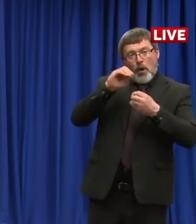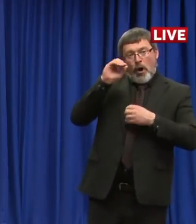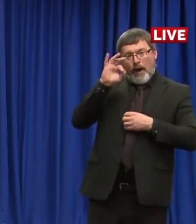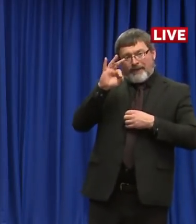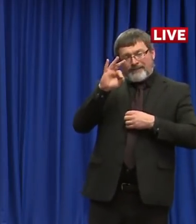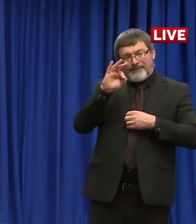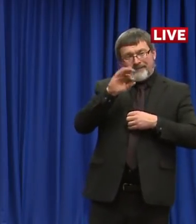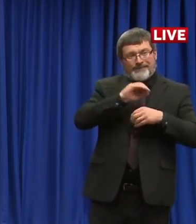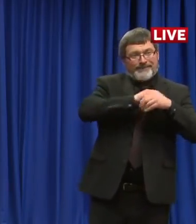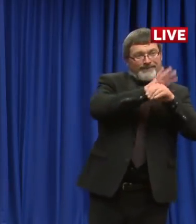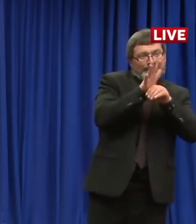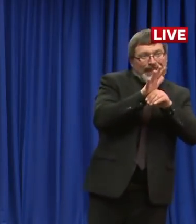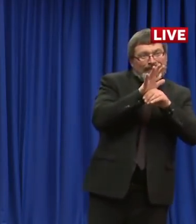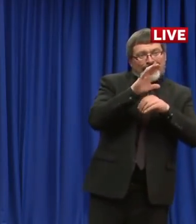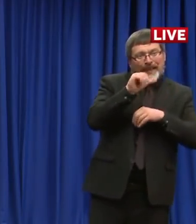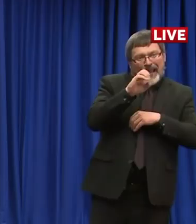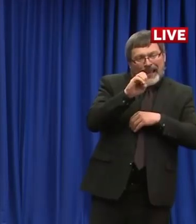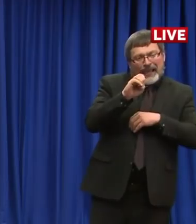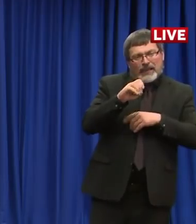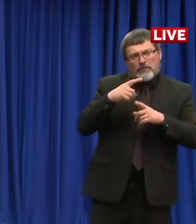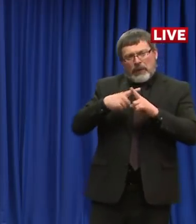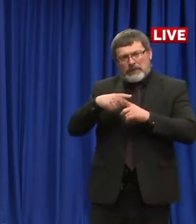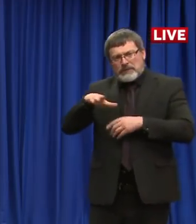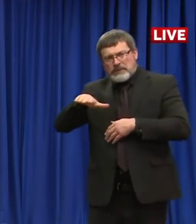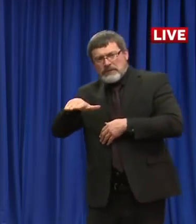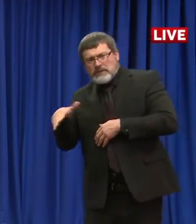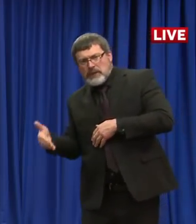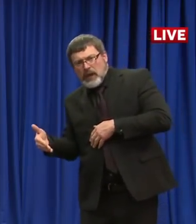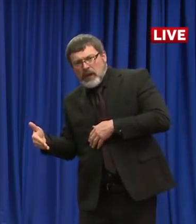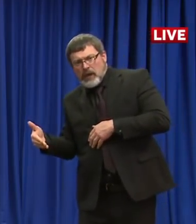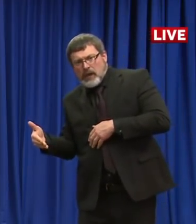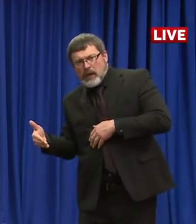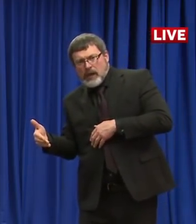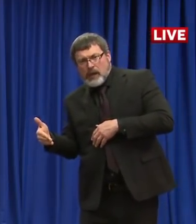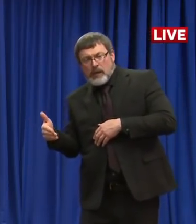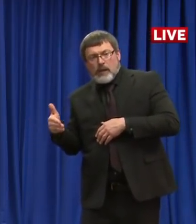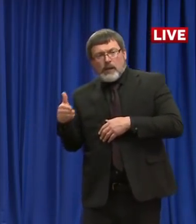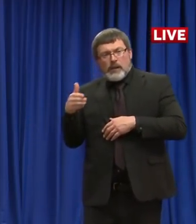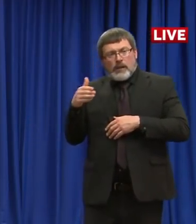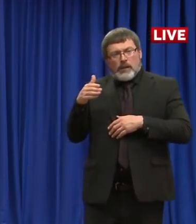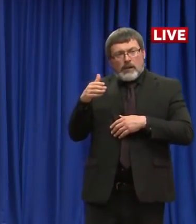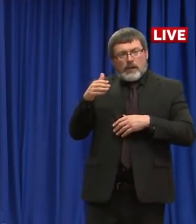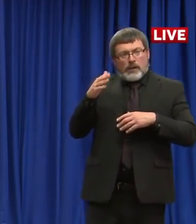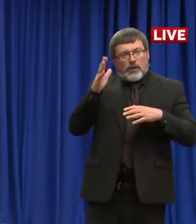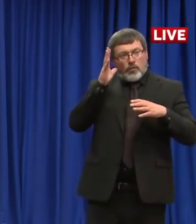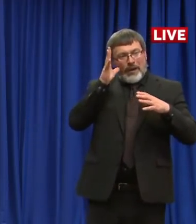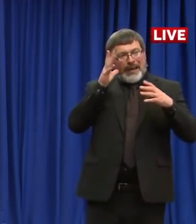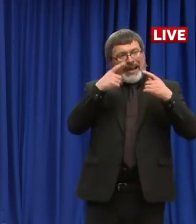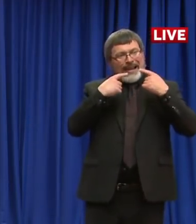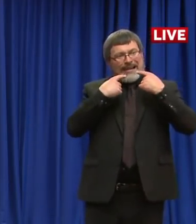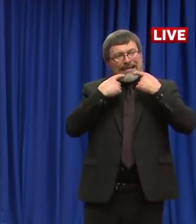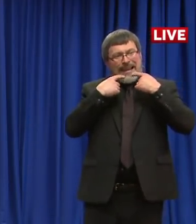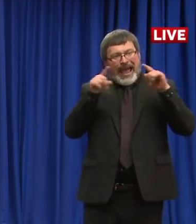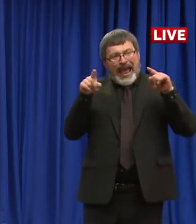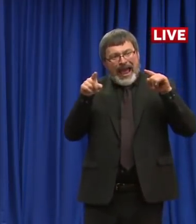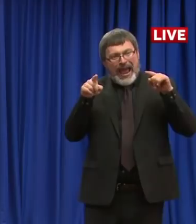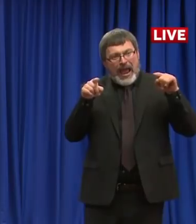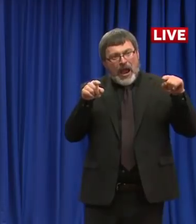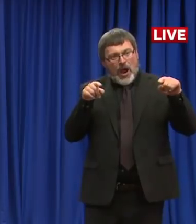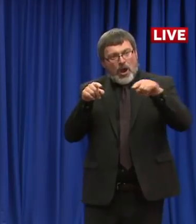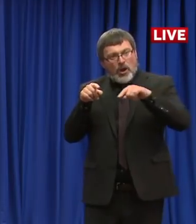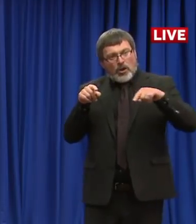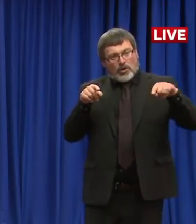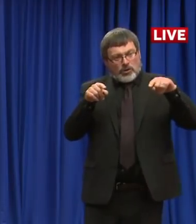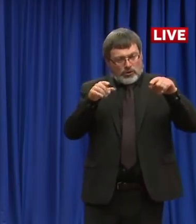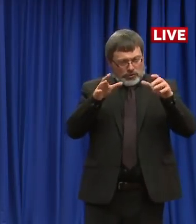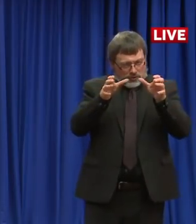or staff at these group homes, the nursing homes and other types of group homes? I'm going